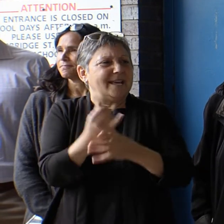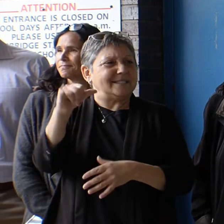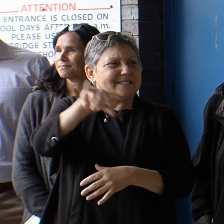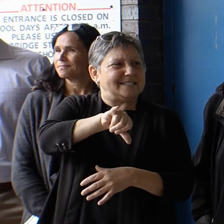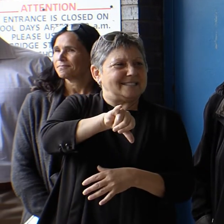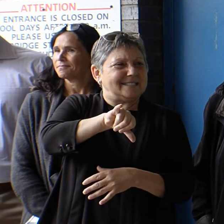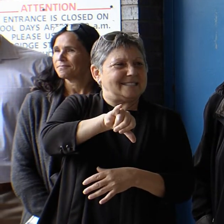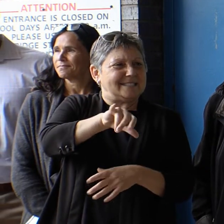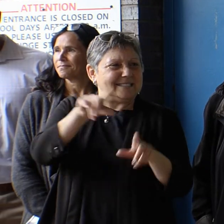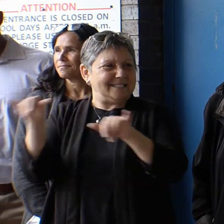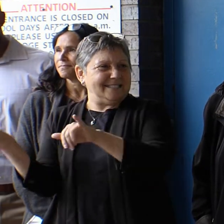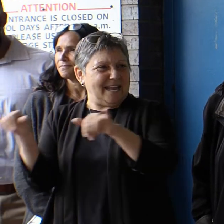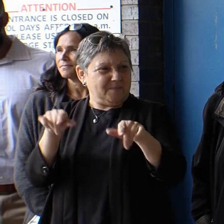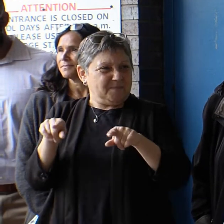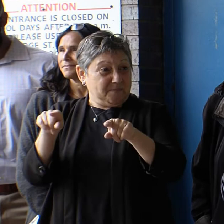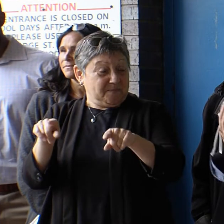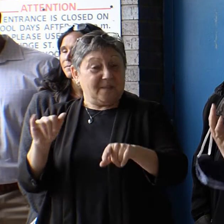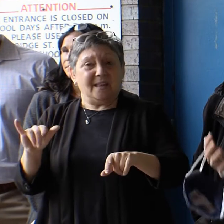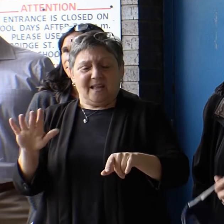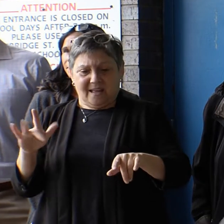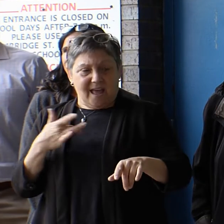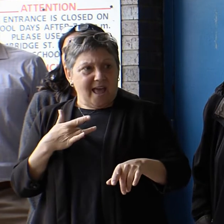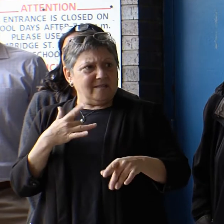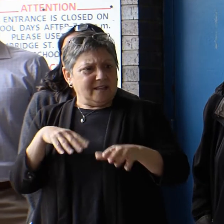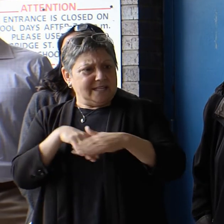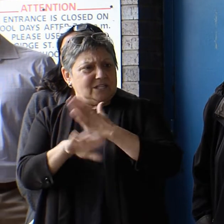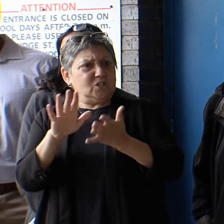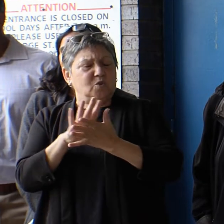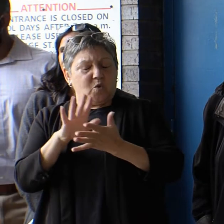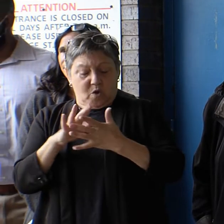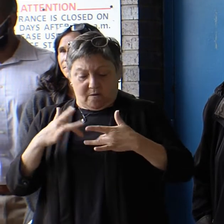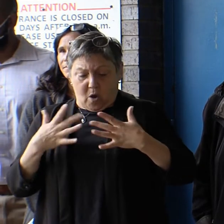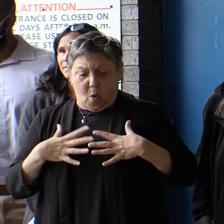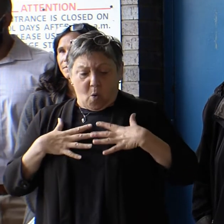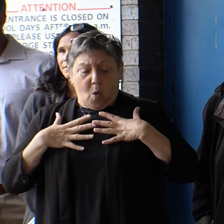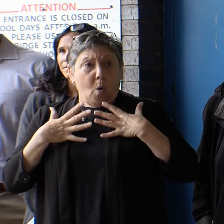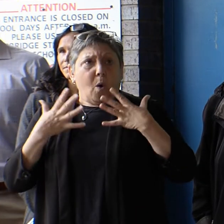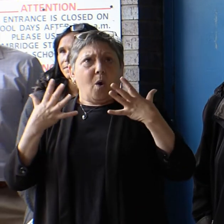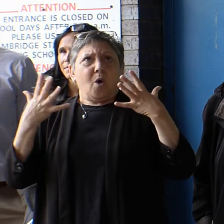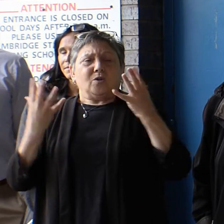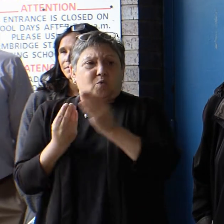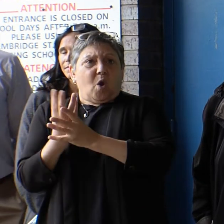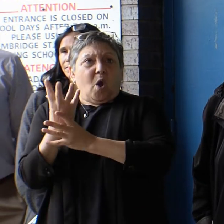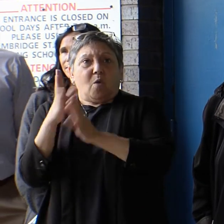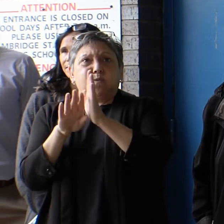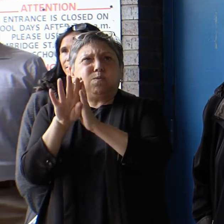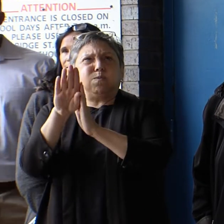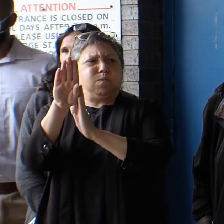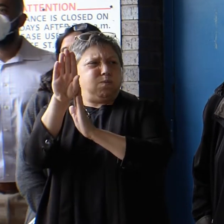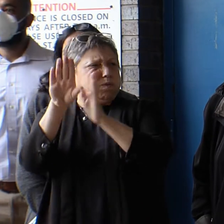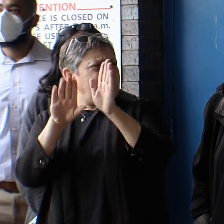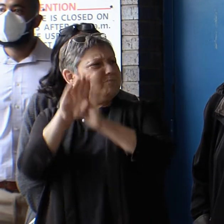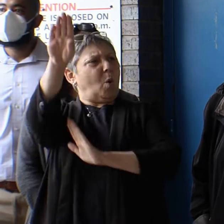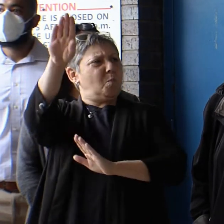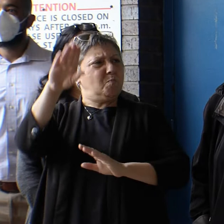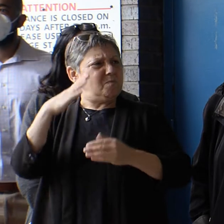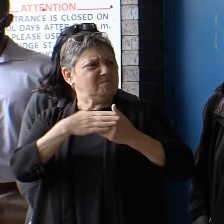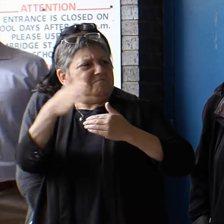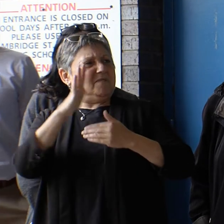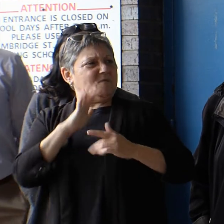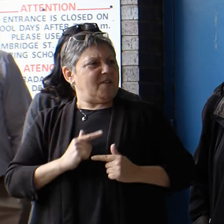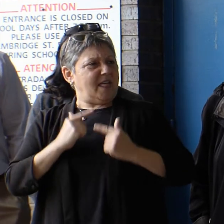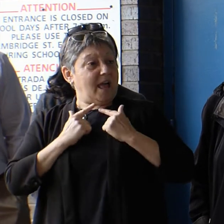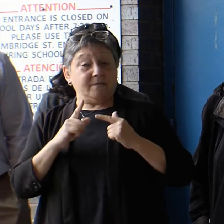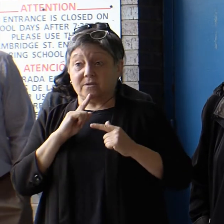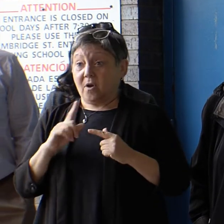nourishment that they will get here truly will allow them to take root and then blossom for the rest of their lives. And so I'm excited for